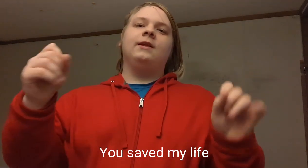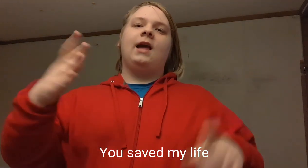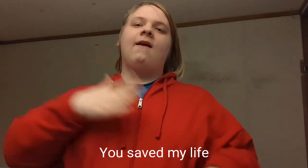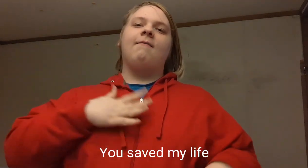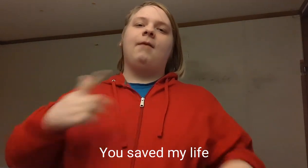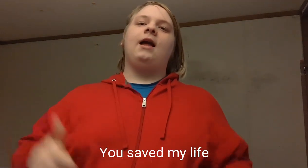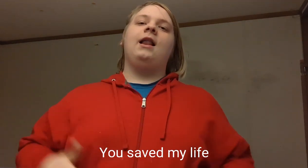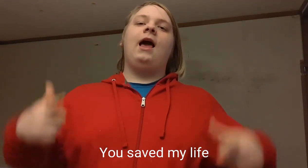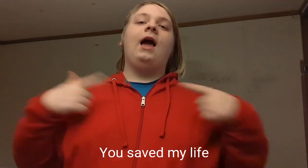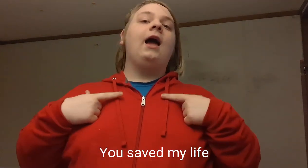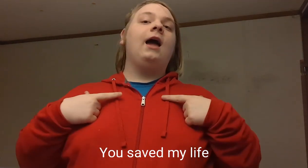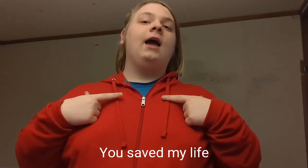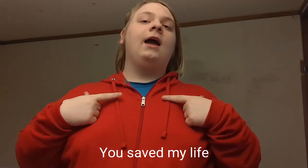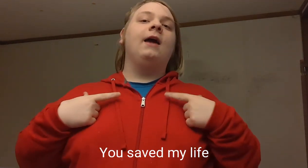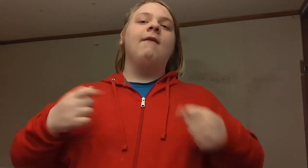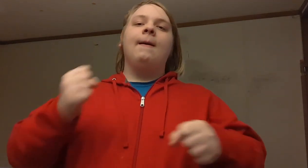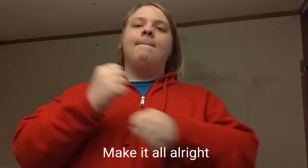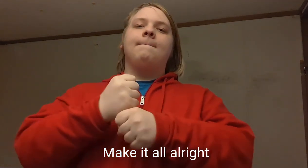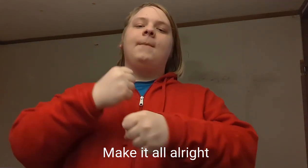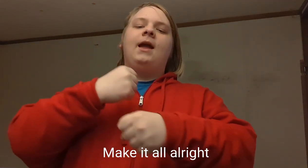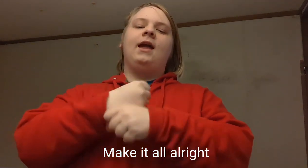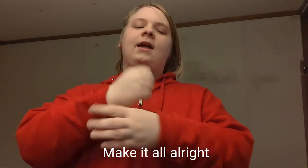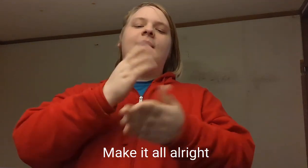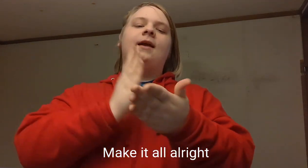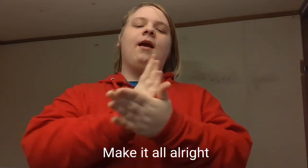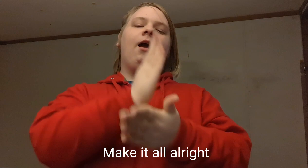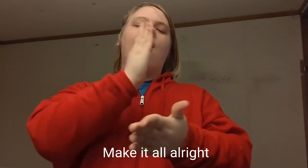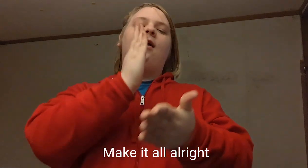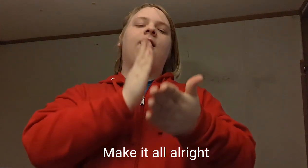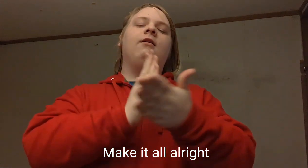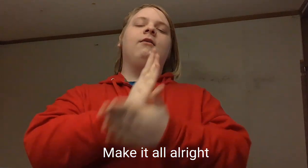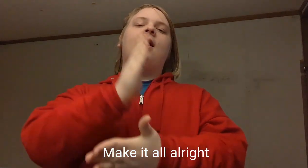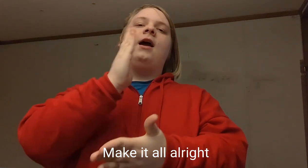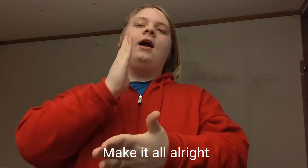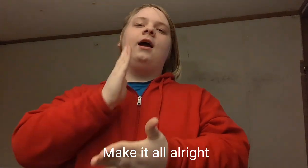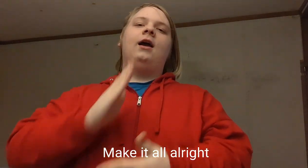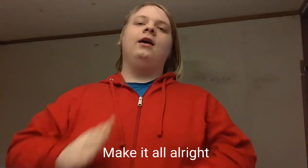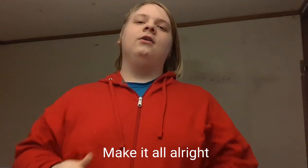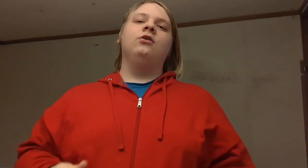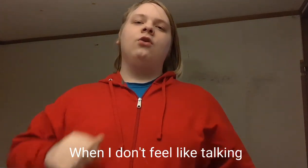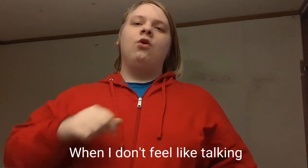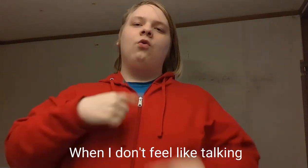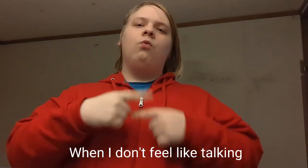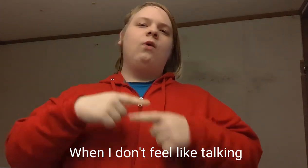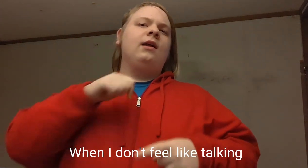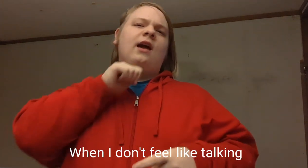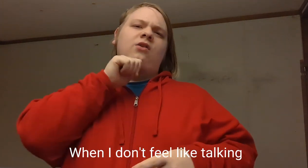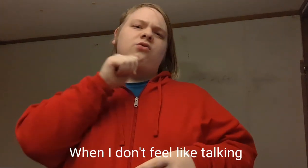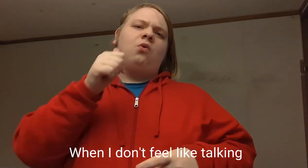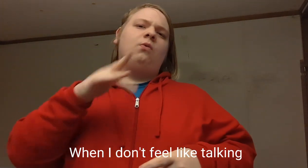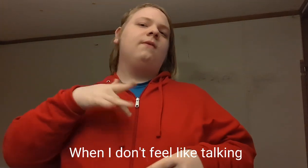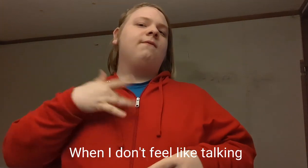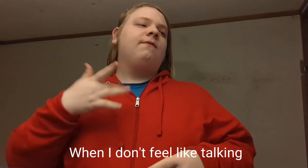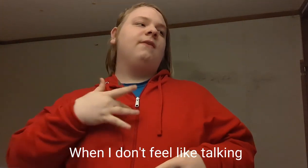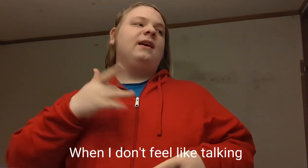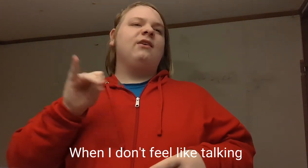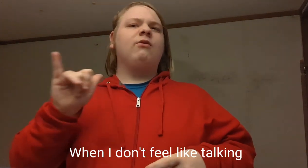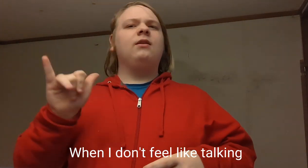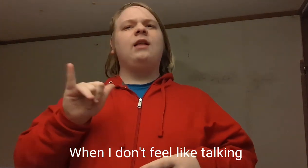life, make it all alright But I don't feel like